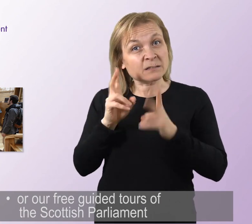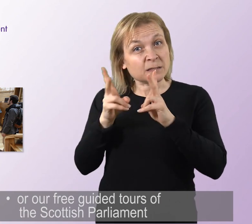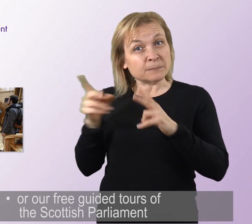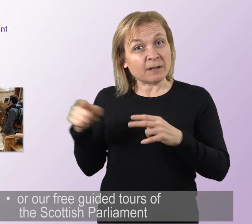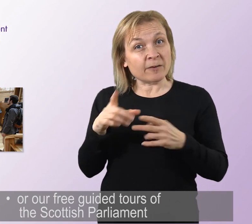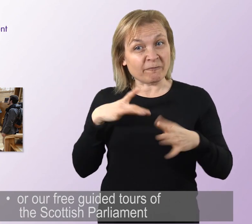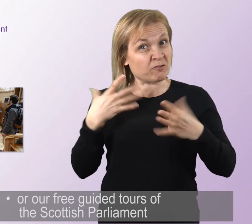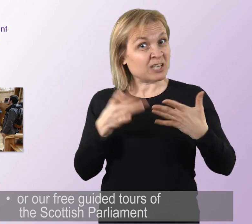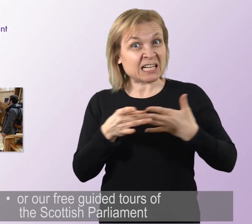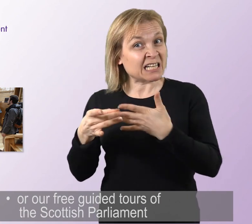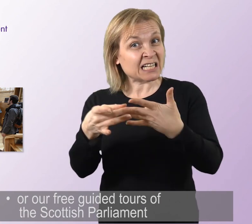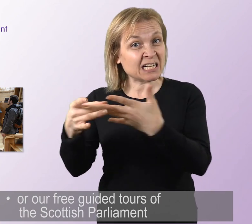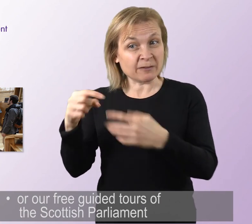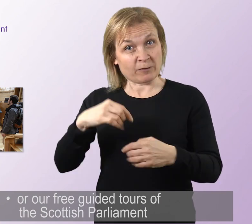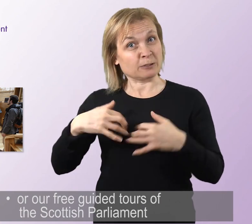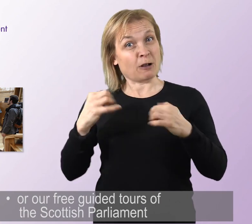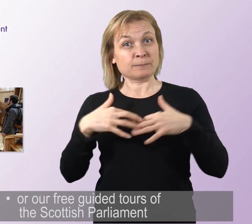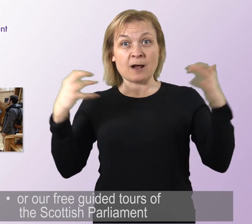free guided tours of the Scottish Parliament